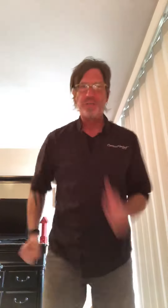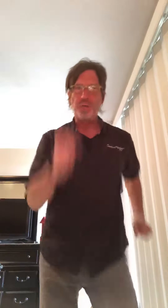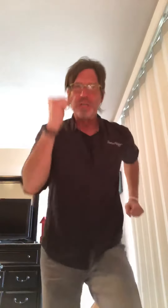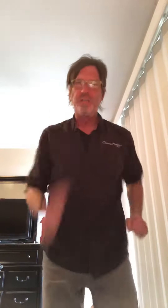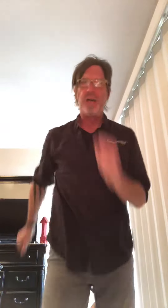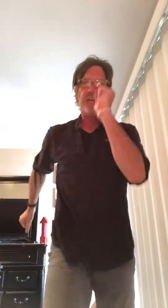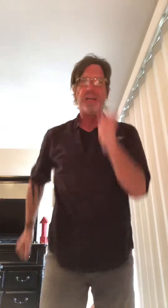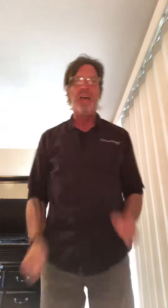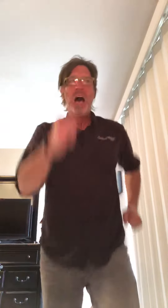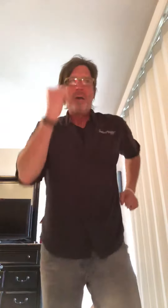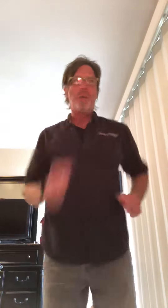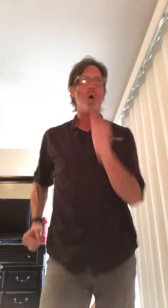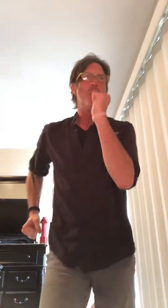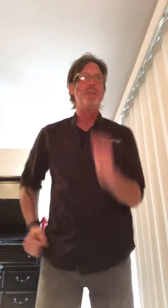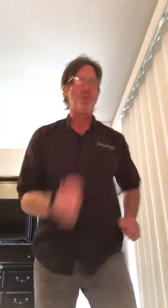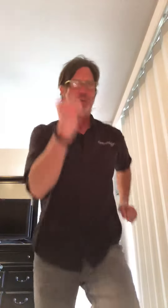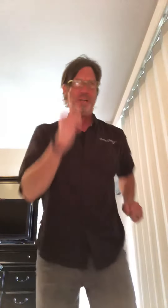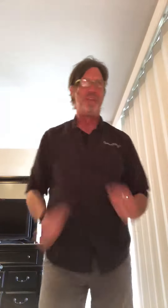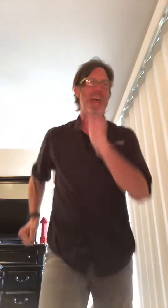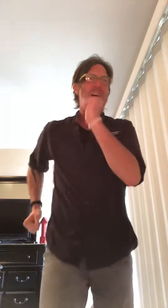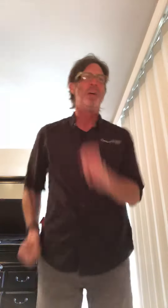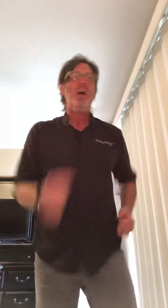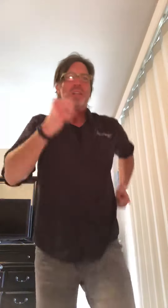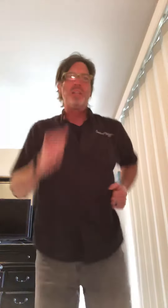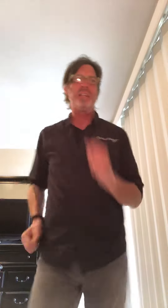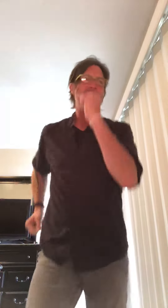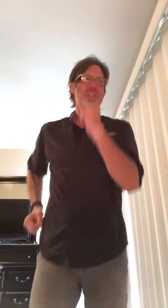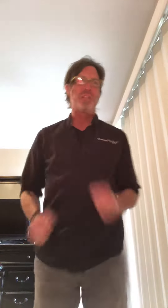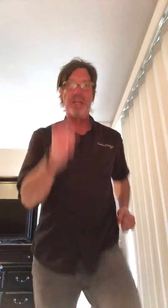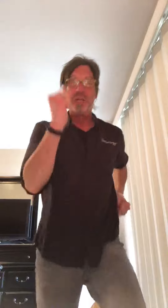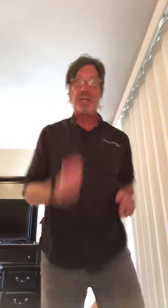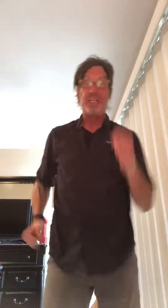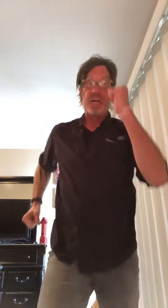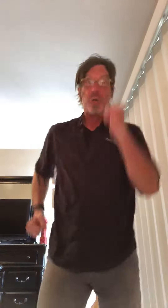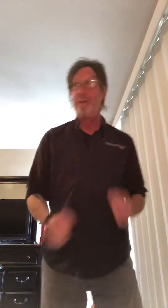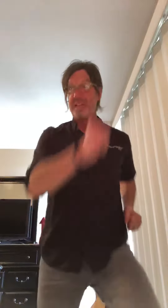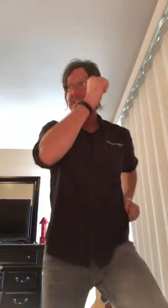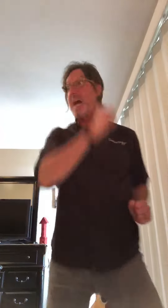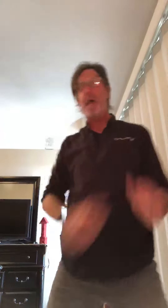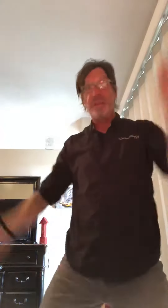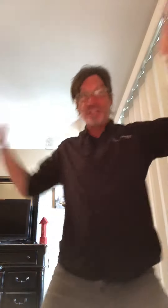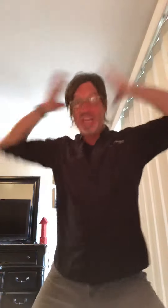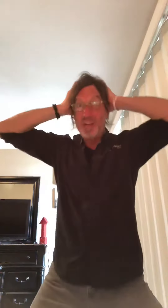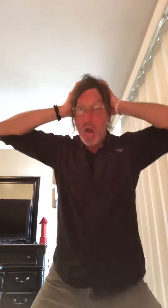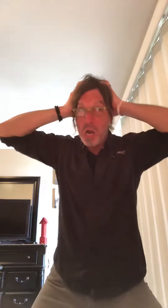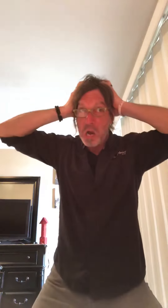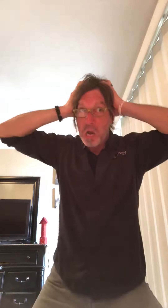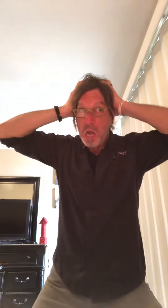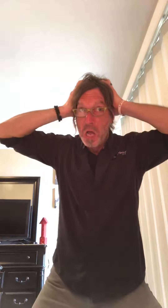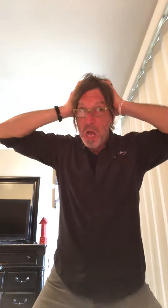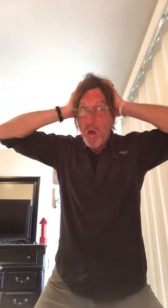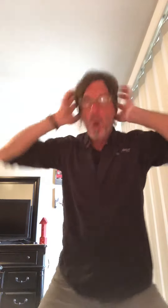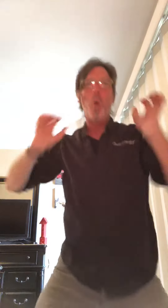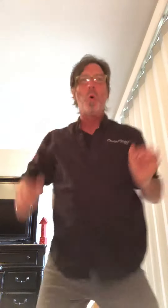to Kentucky, I'm going to the fair to see the senorita with the diamonds in her. Oh,